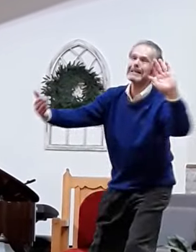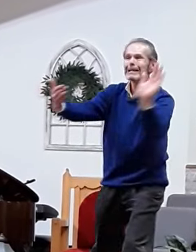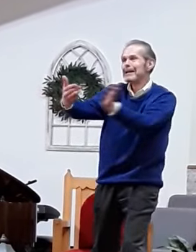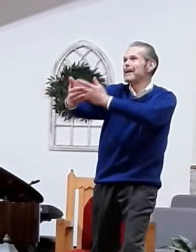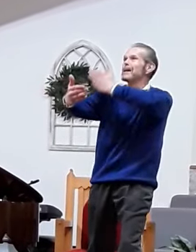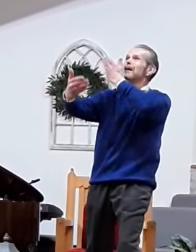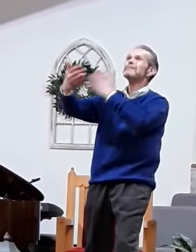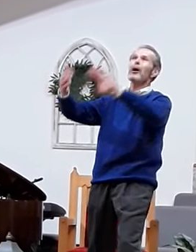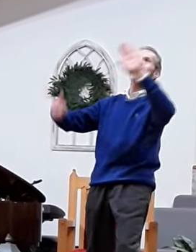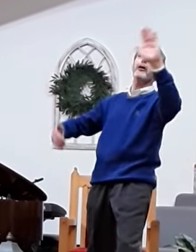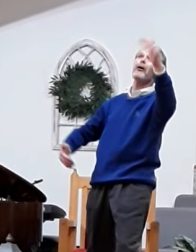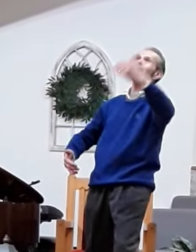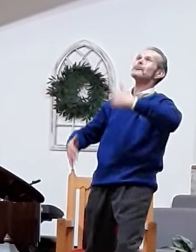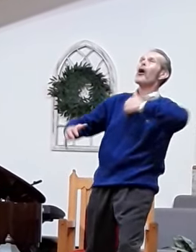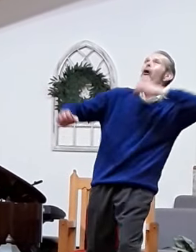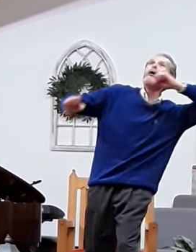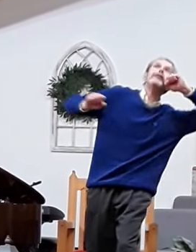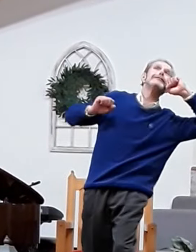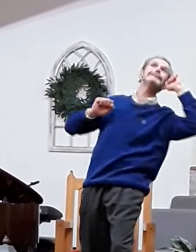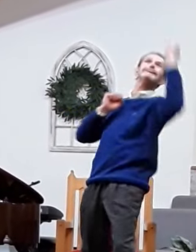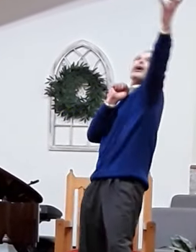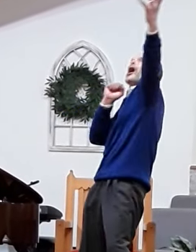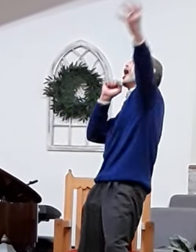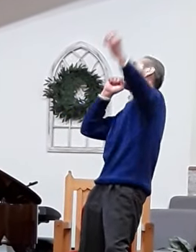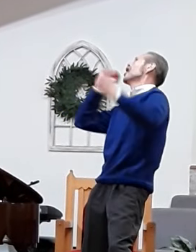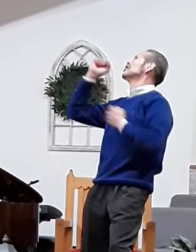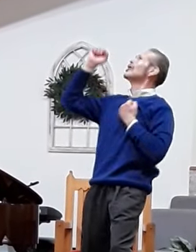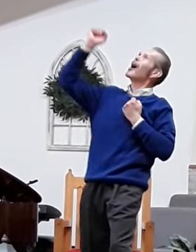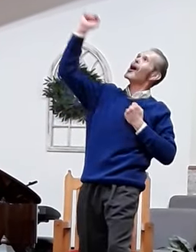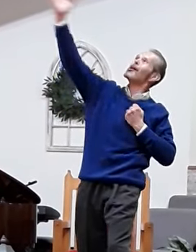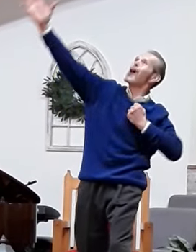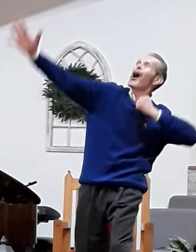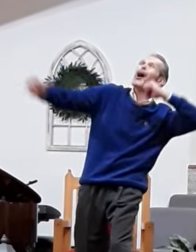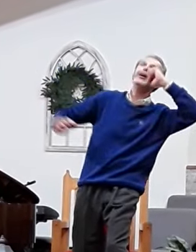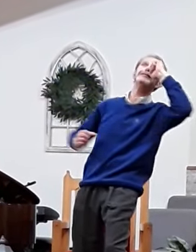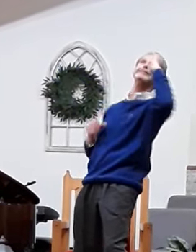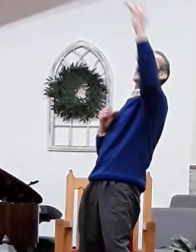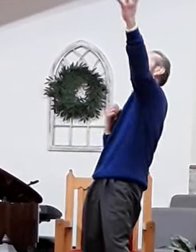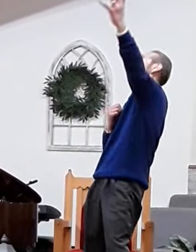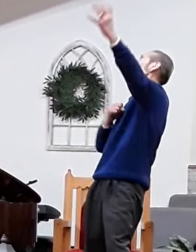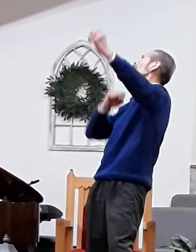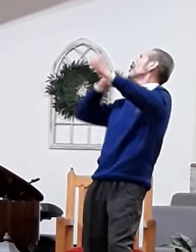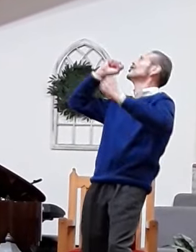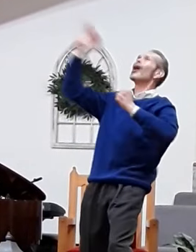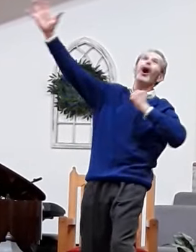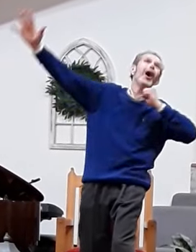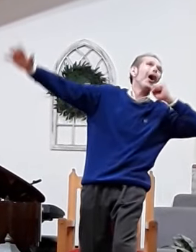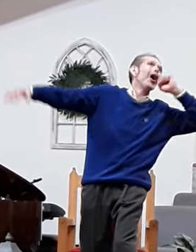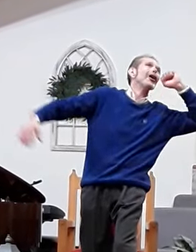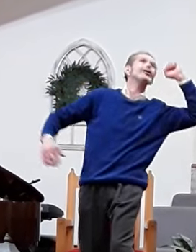my soul, my Savior God to me,